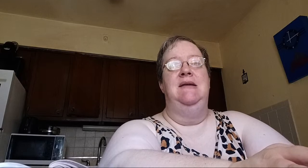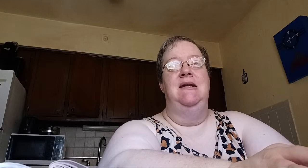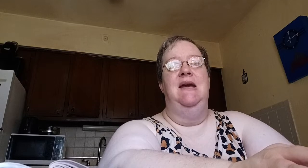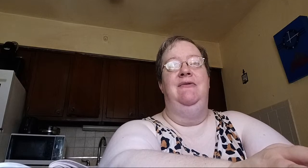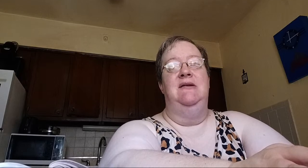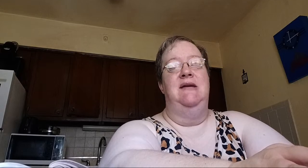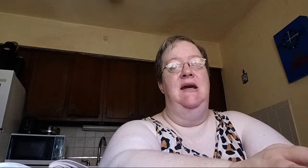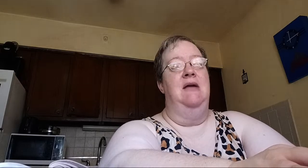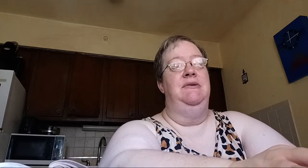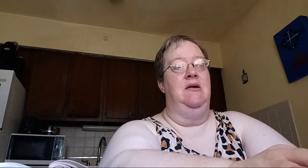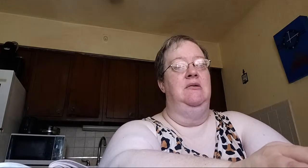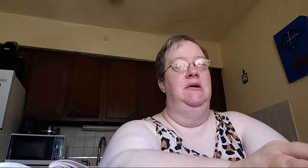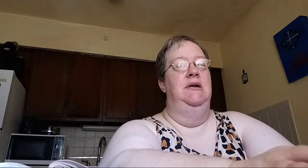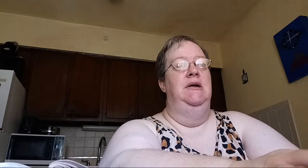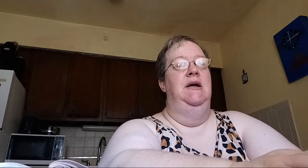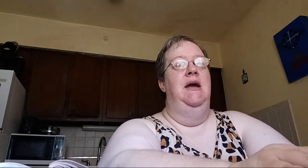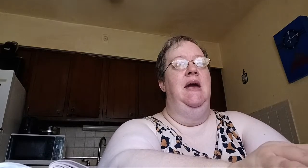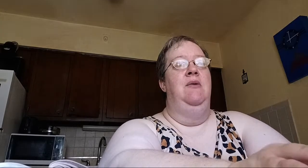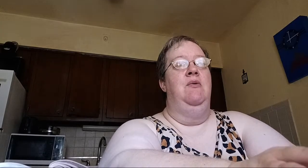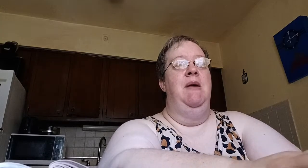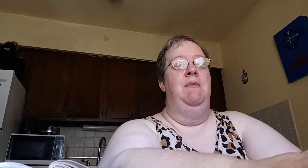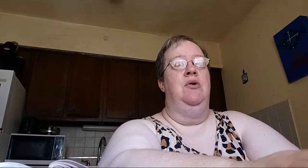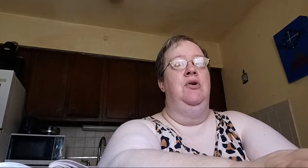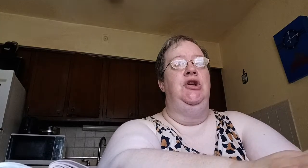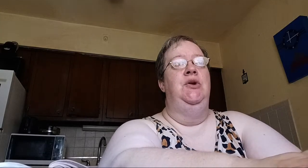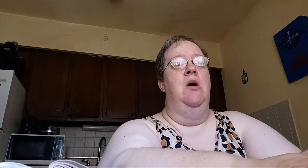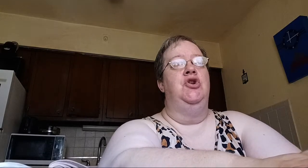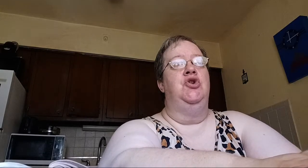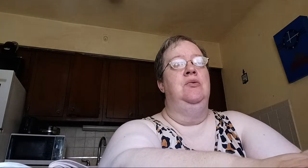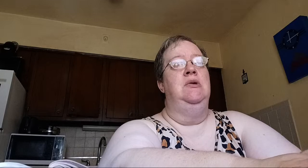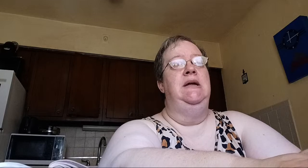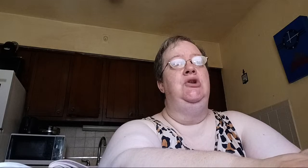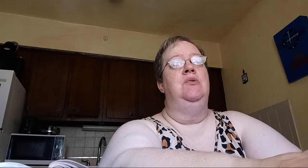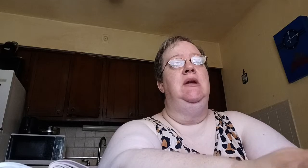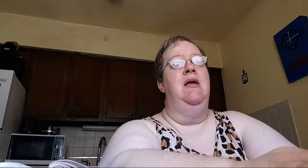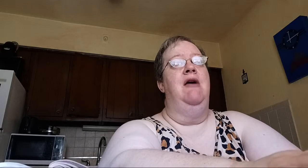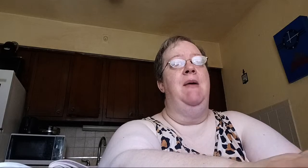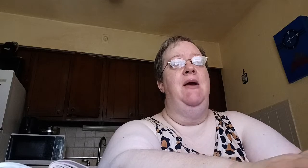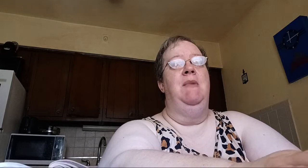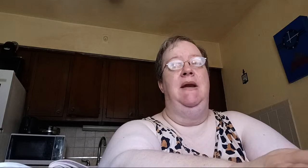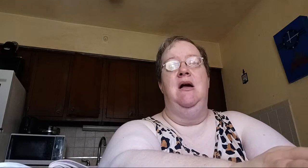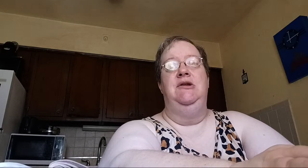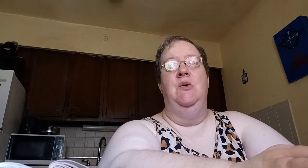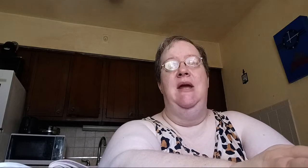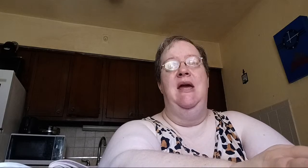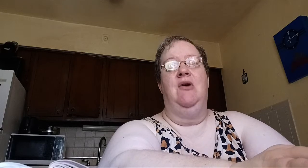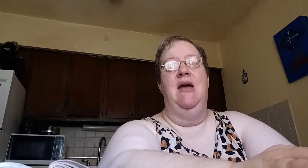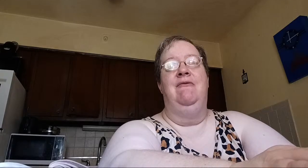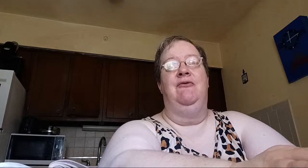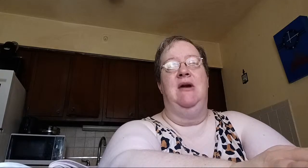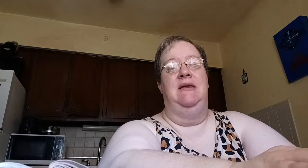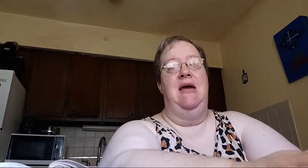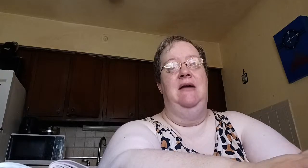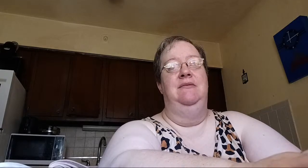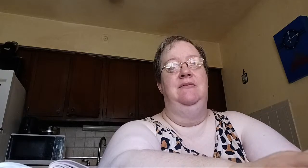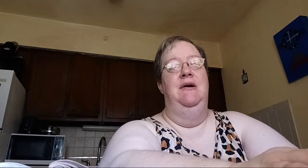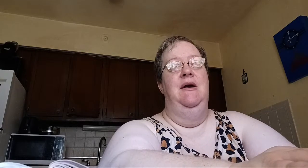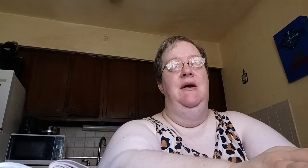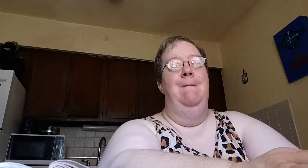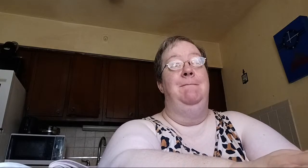safe and sane out there. And remember, you are truly, truly loved by an almighty God. Don't ever, ever forget that. Bye